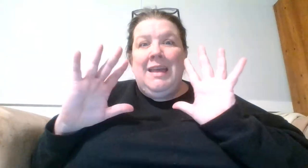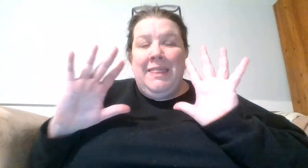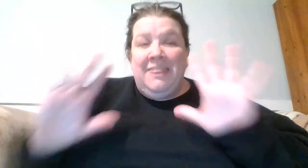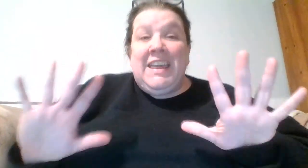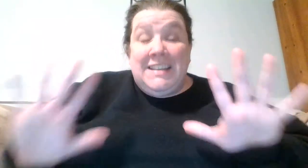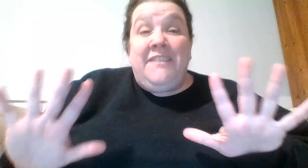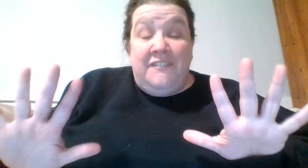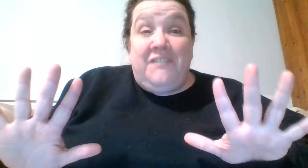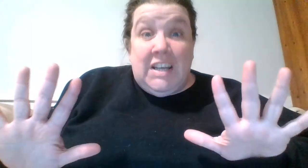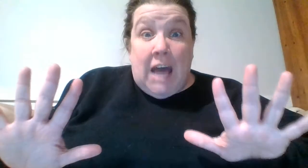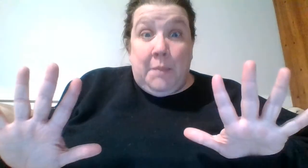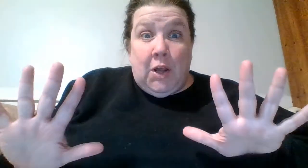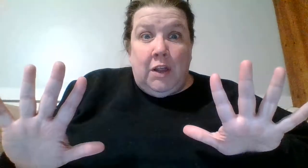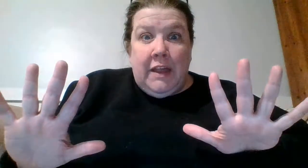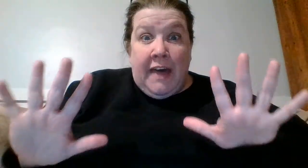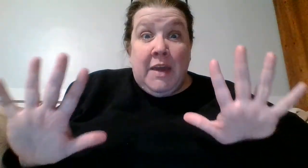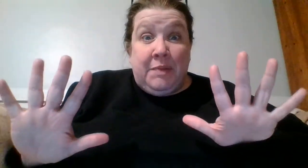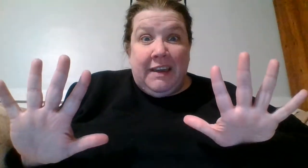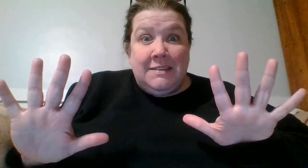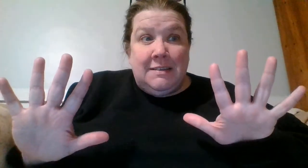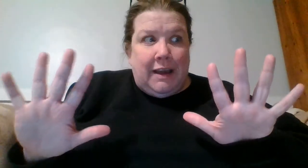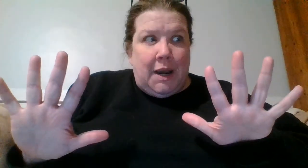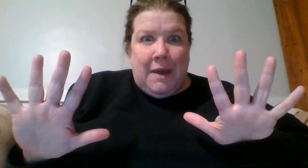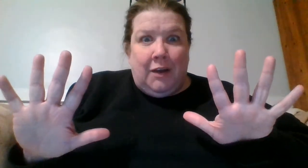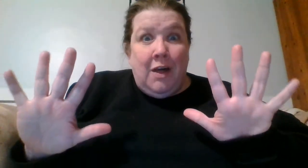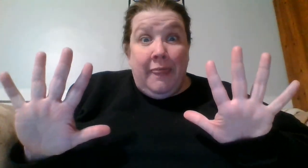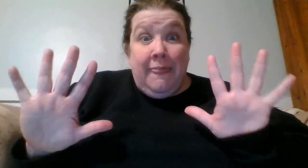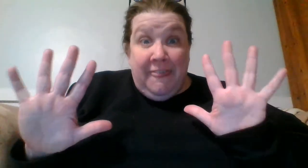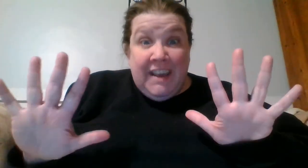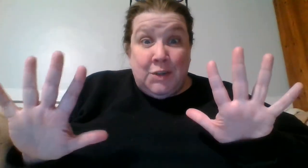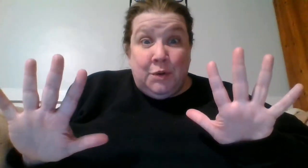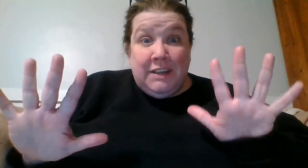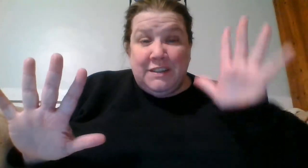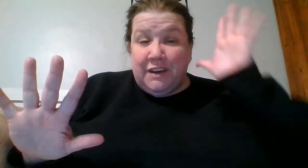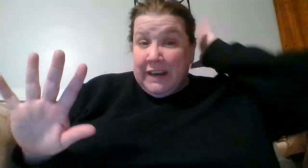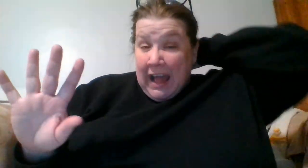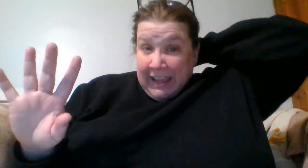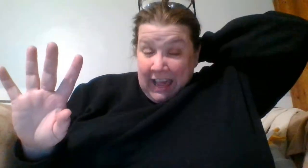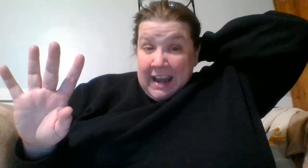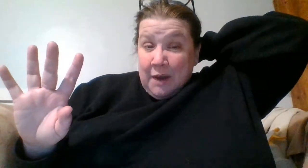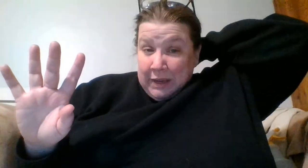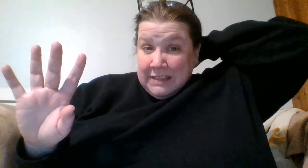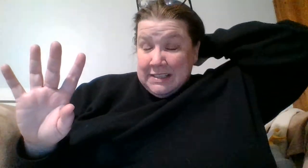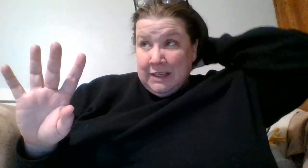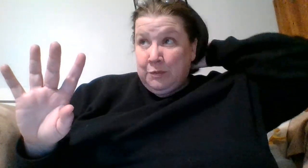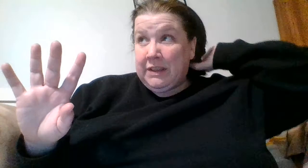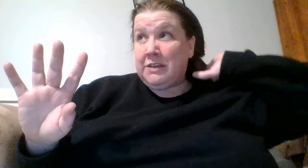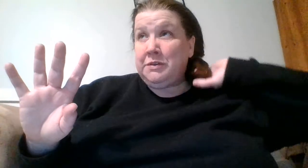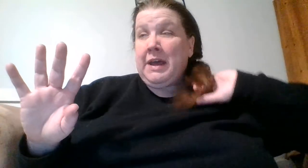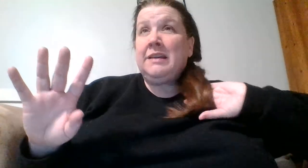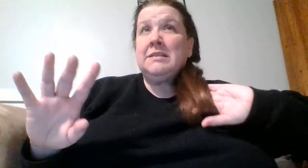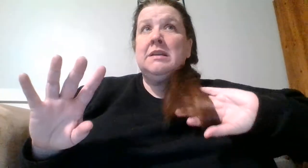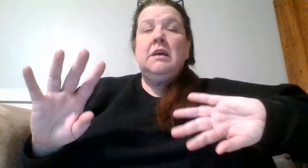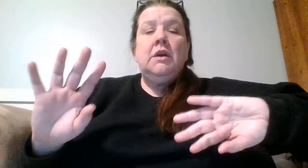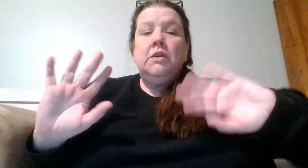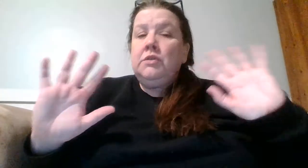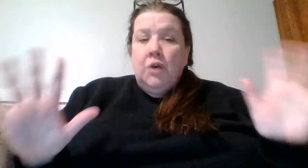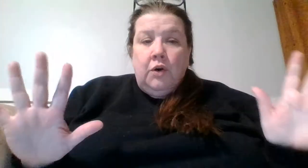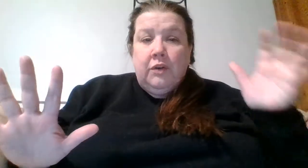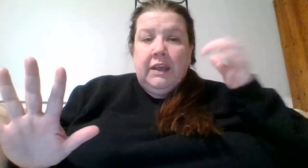They did phenomenal. and they placed. They got a medal. They totally deserved it. I cannot wait to see what they do next. Totally